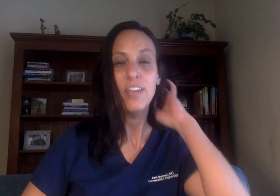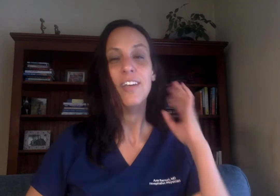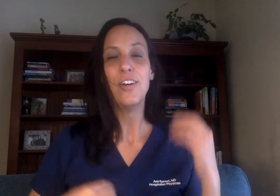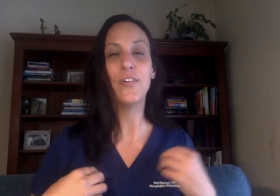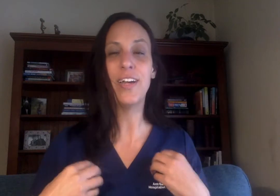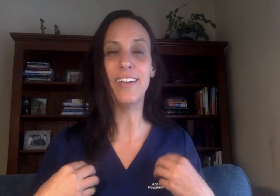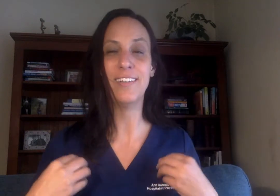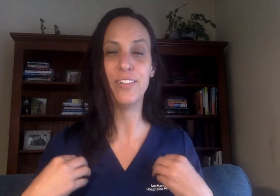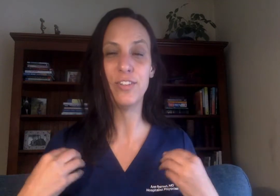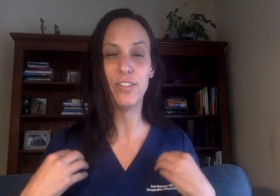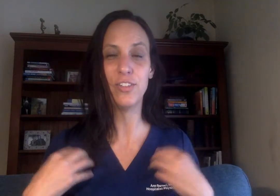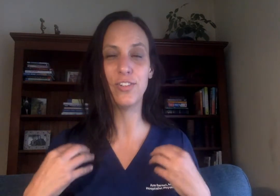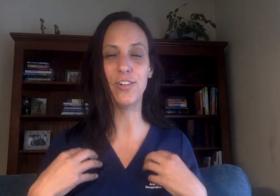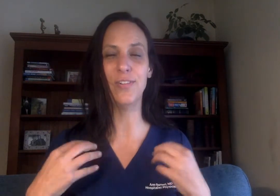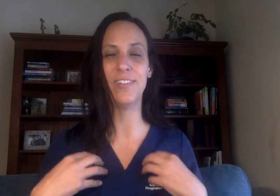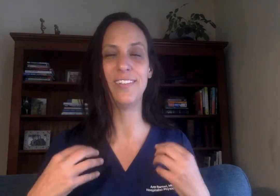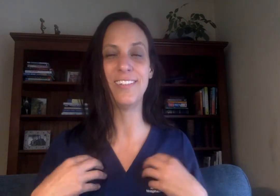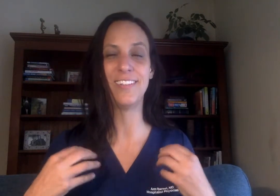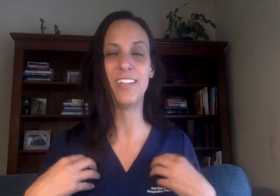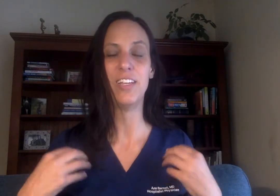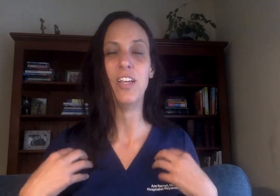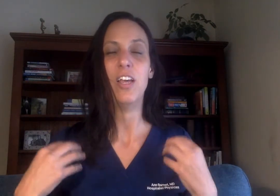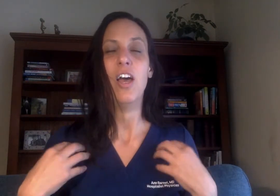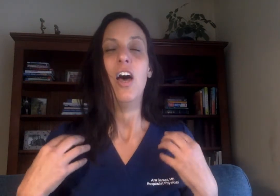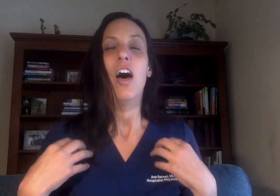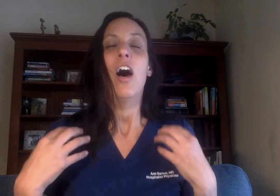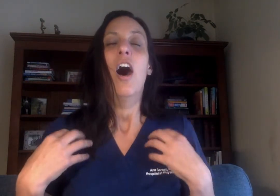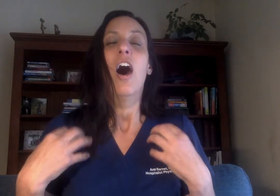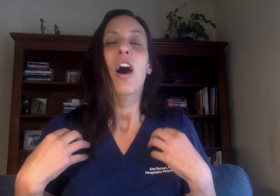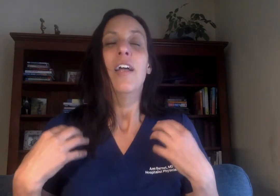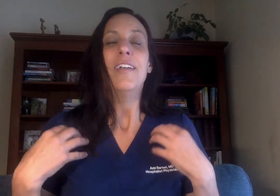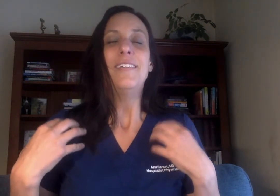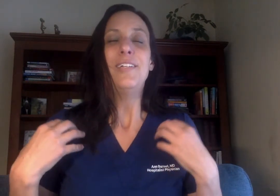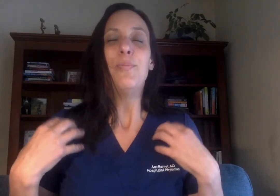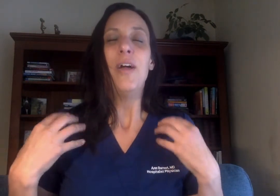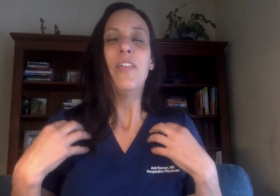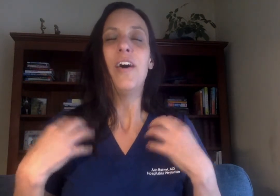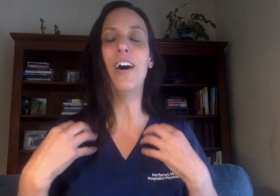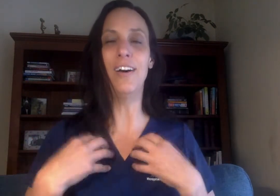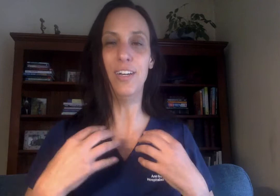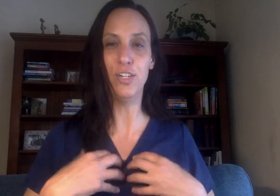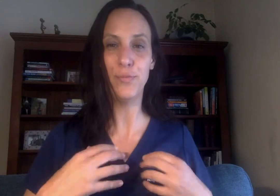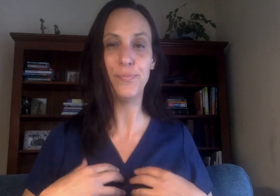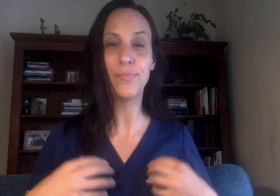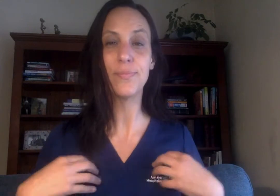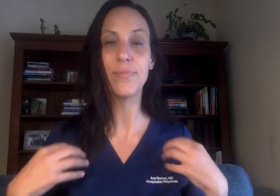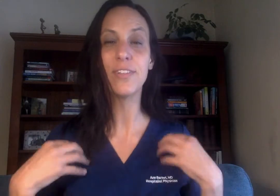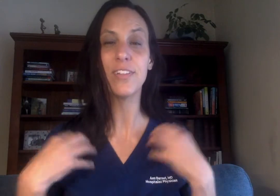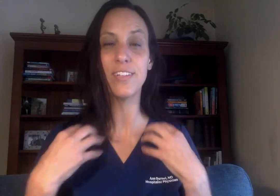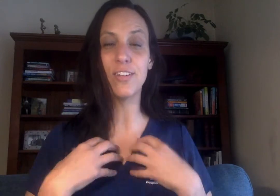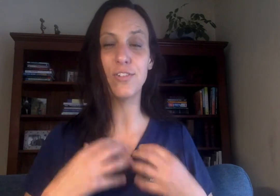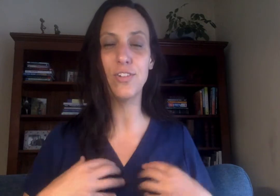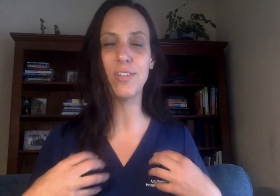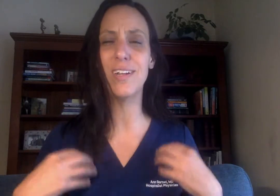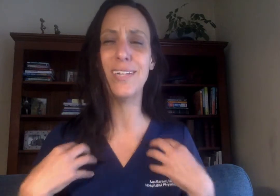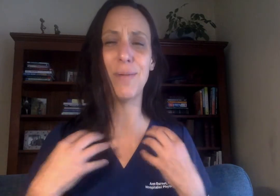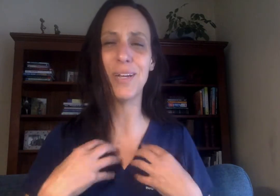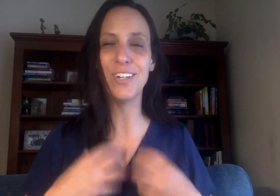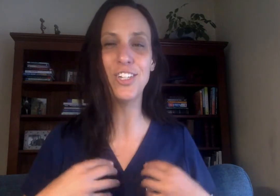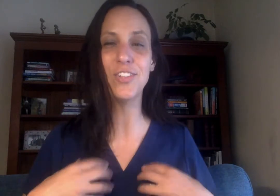Okay so nice deep breath. It's also just kind gonna tap on our chest